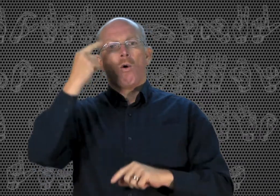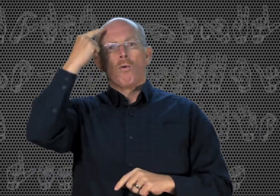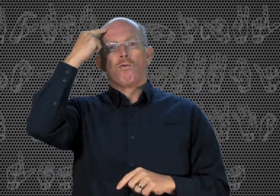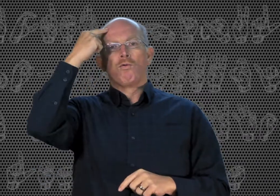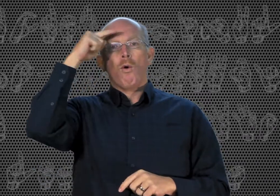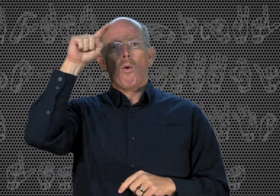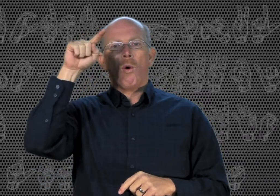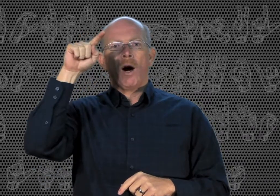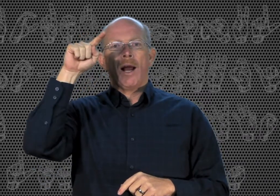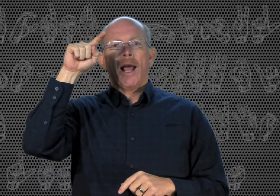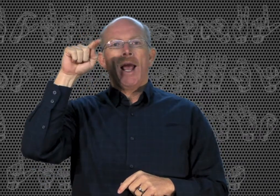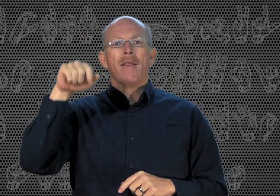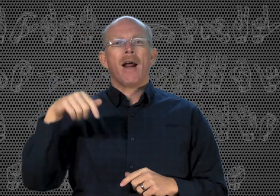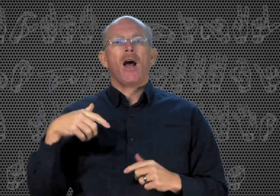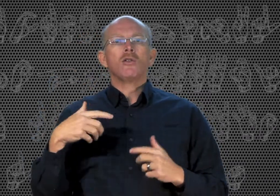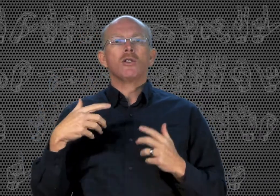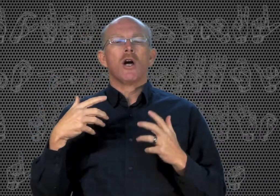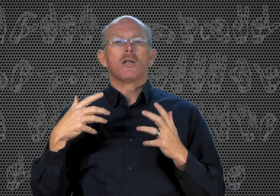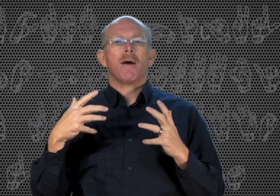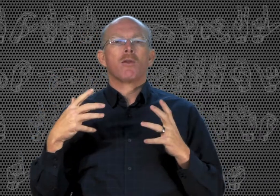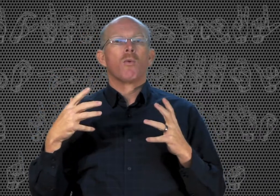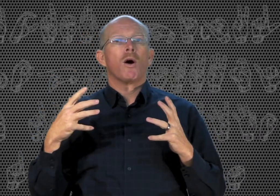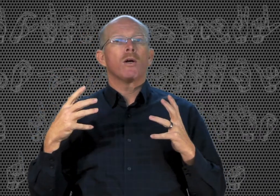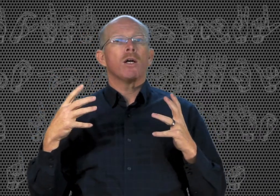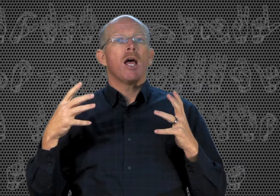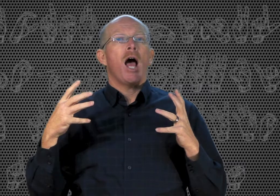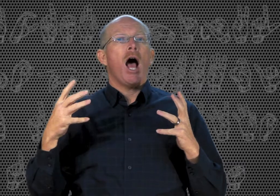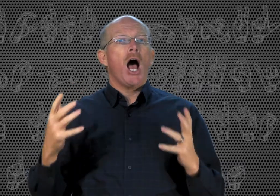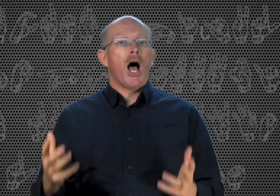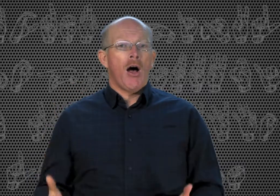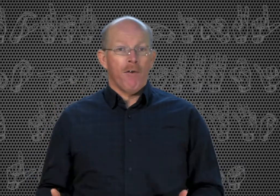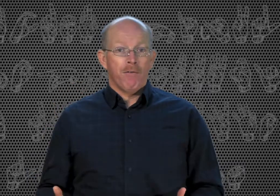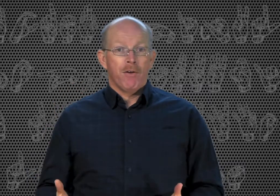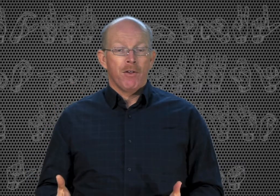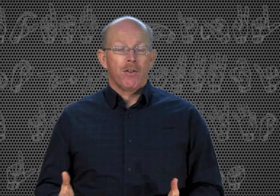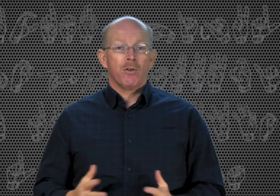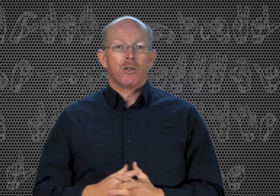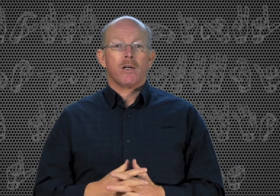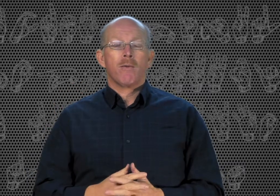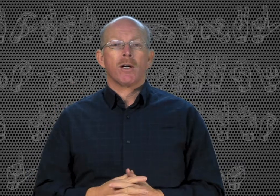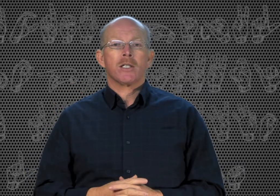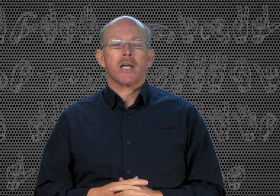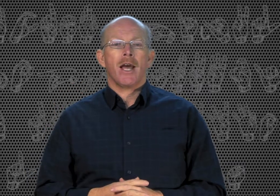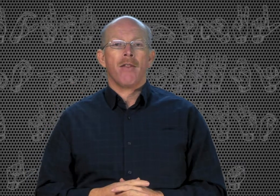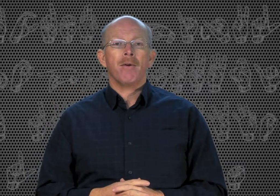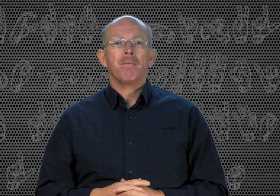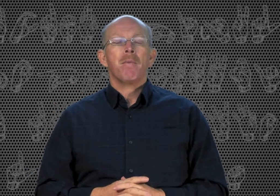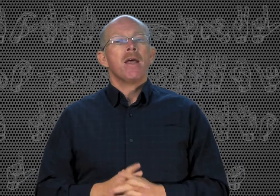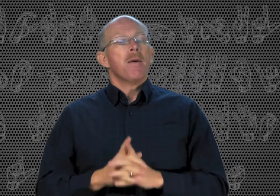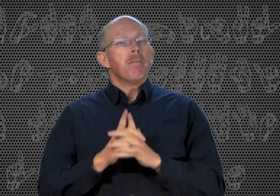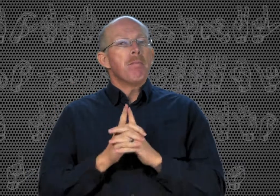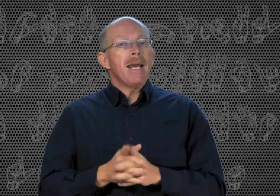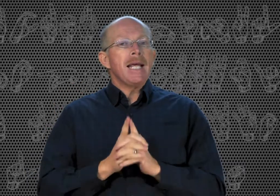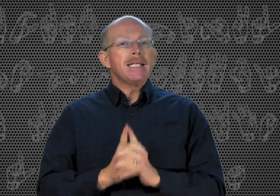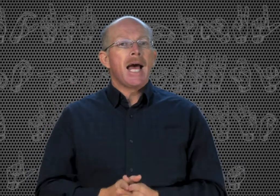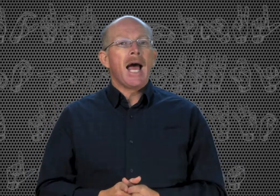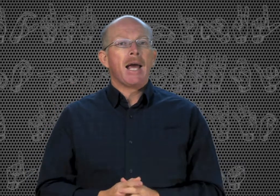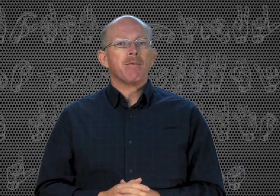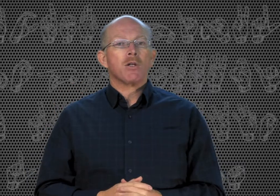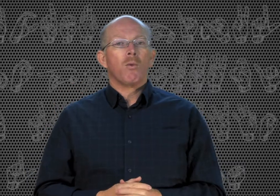For. And then I also talked about the word of. Those three words together. Many times the